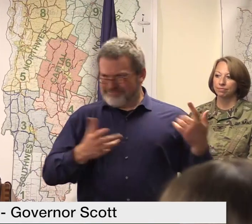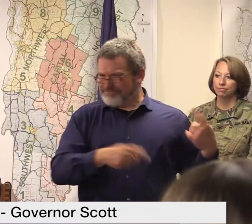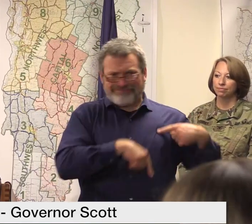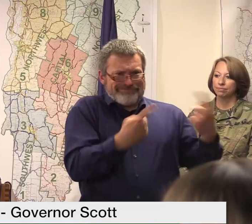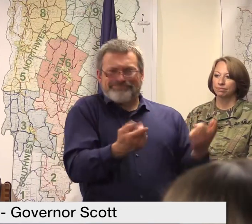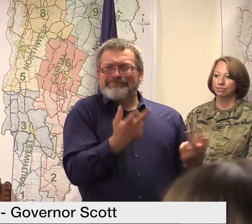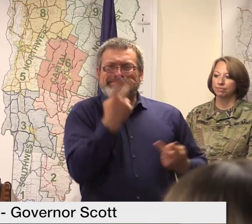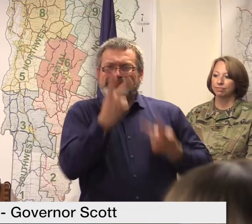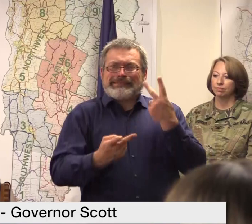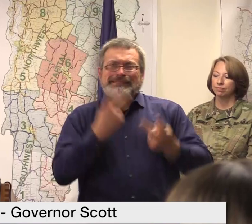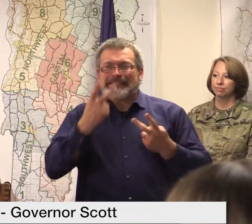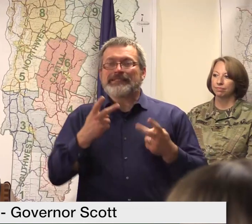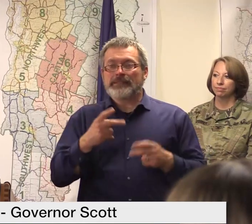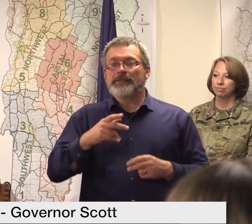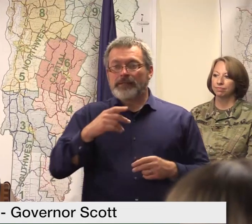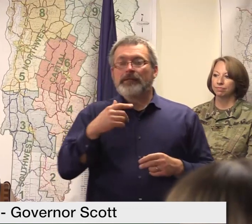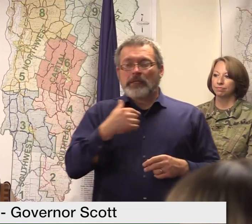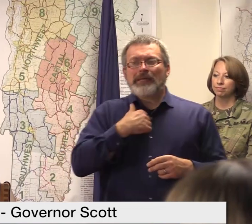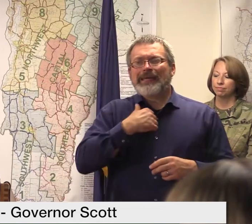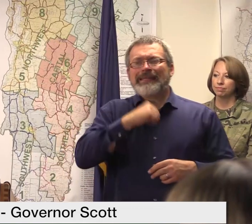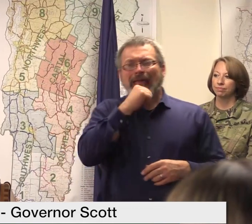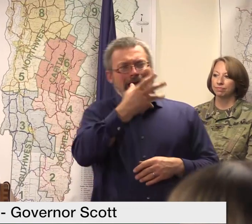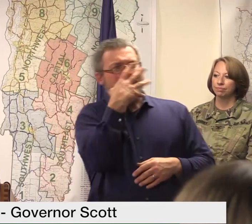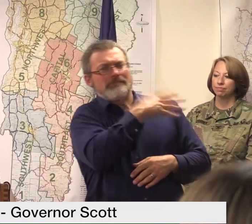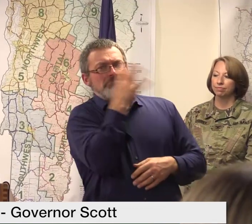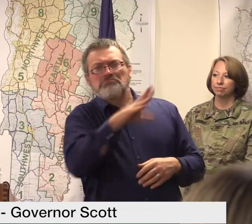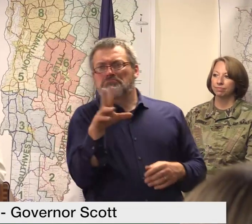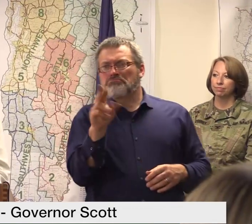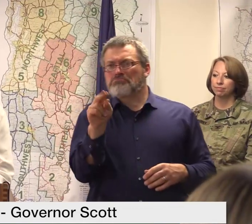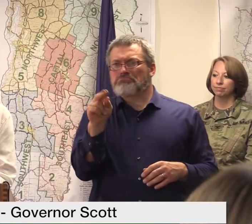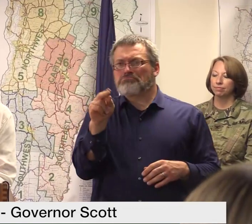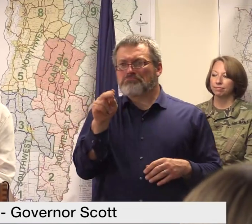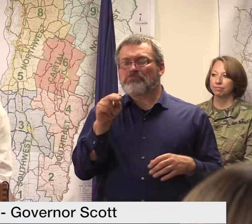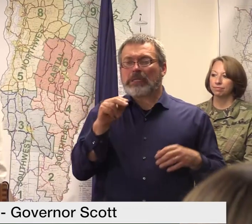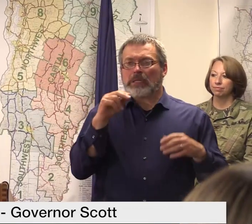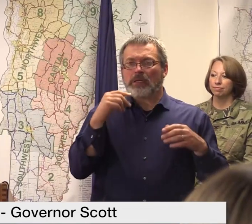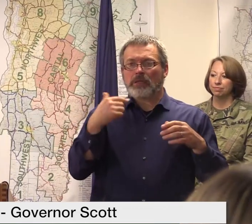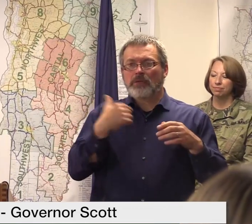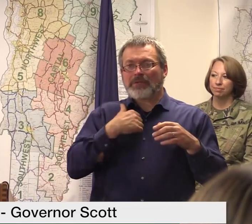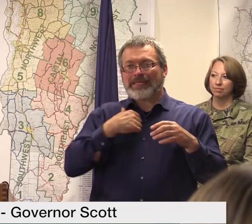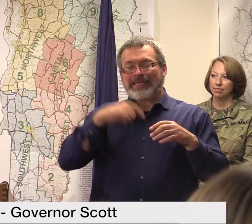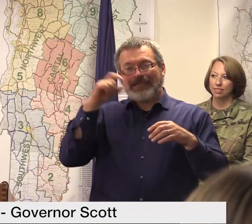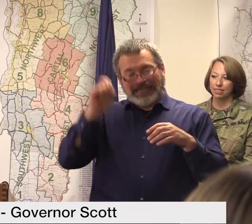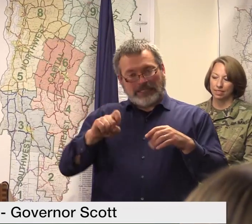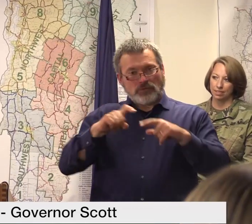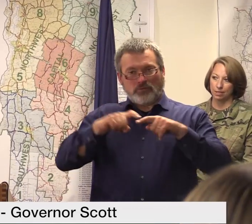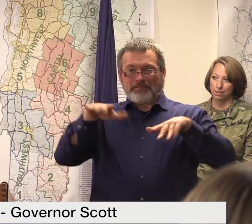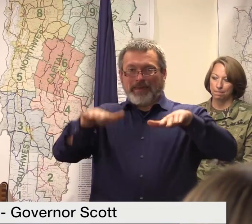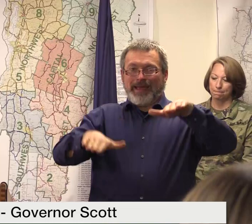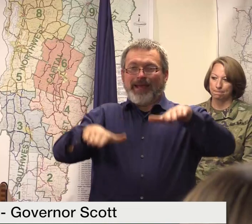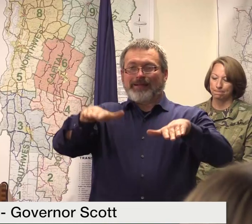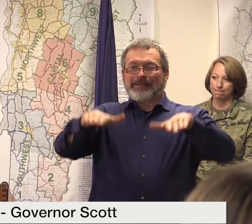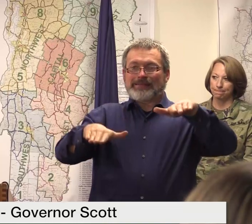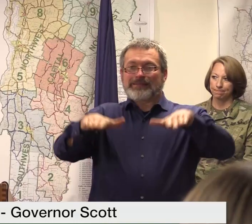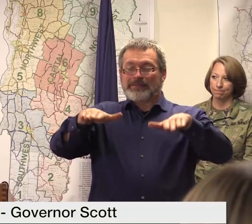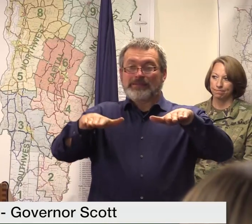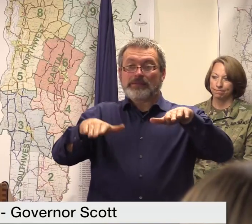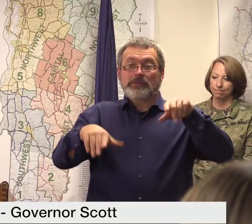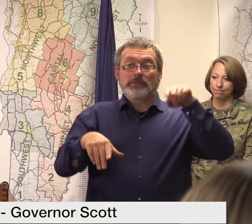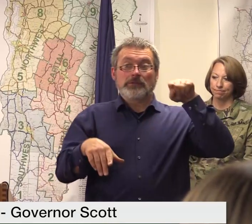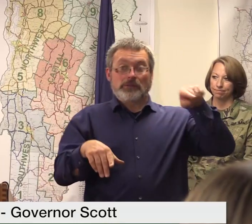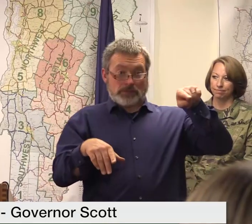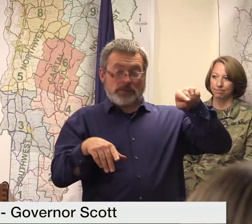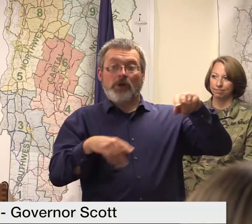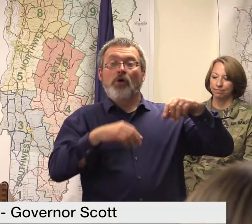but we also have to have a balance here right i mean we need to make sure that we're resilient we mitigate this damage